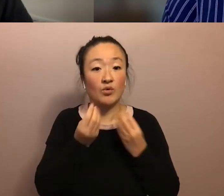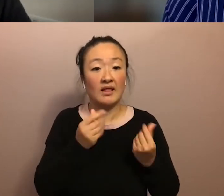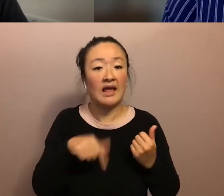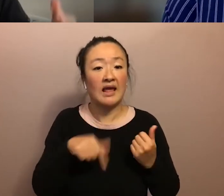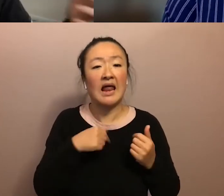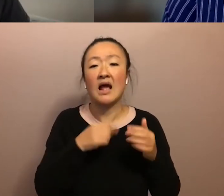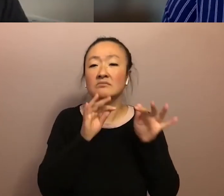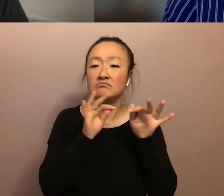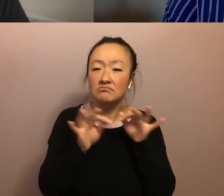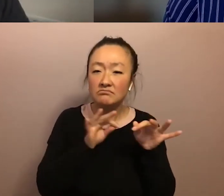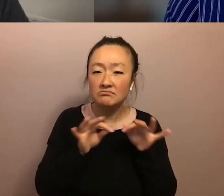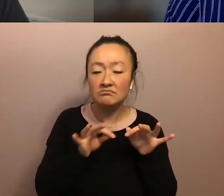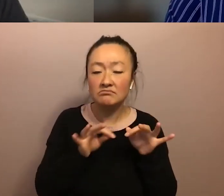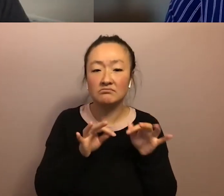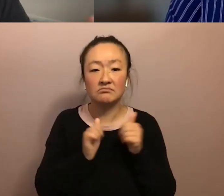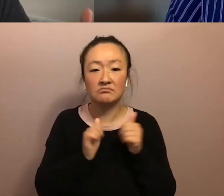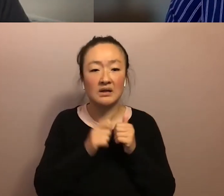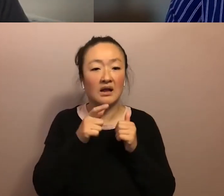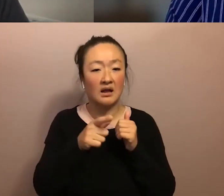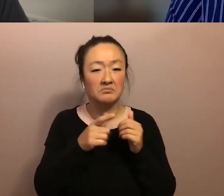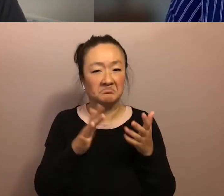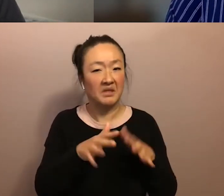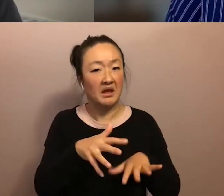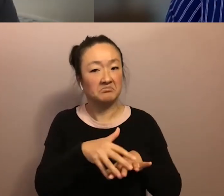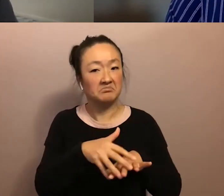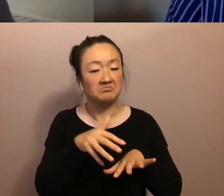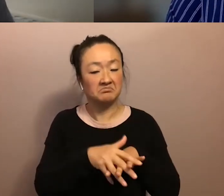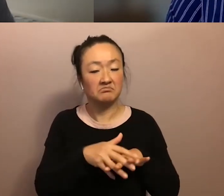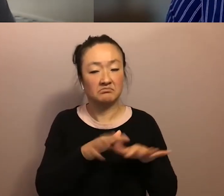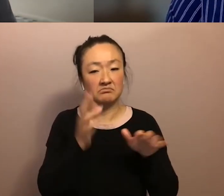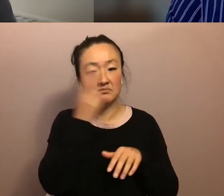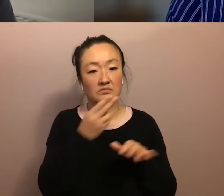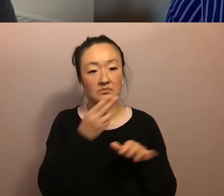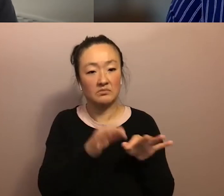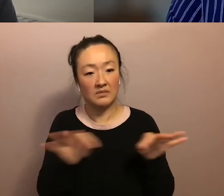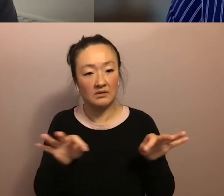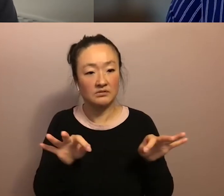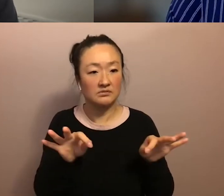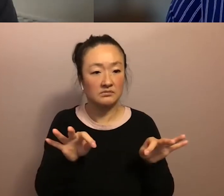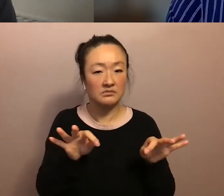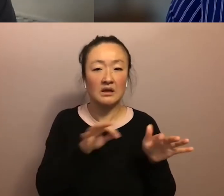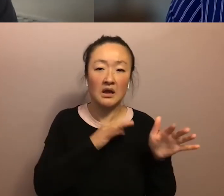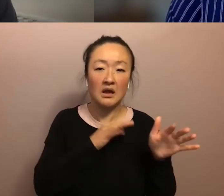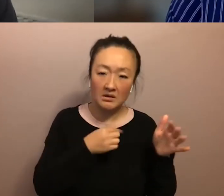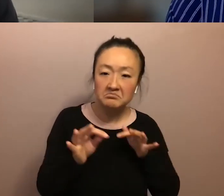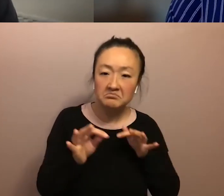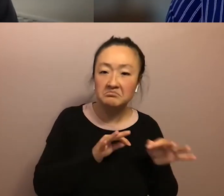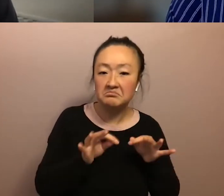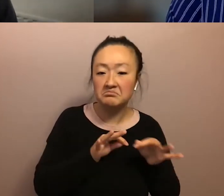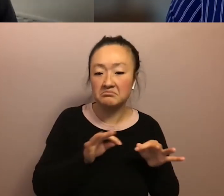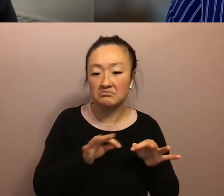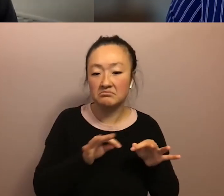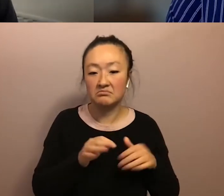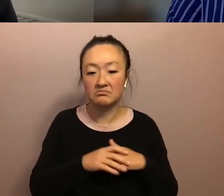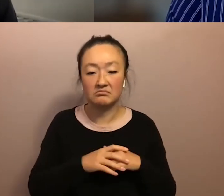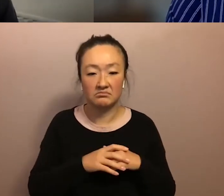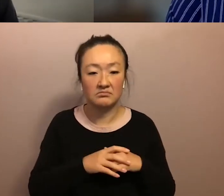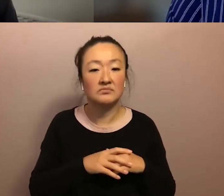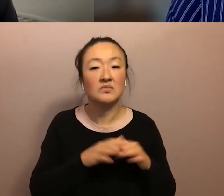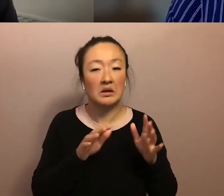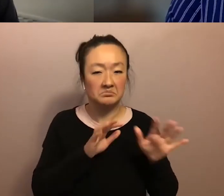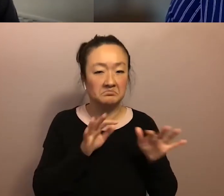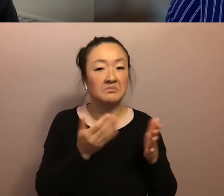it. Like I described the way that he is an alohaina and I described the way that, um, is an alohaina.